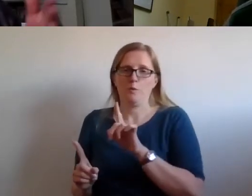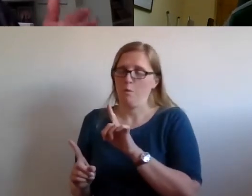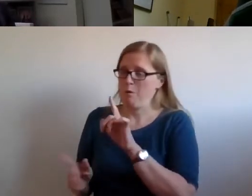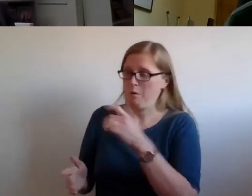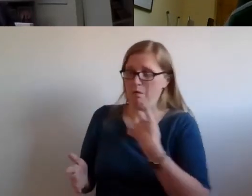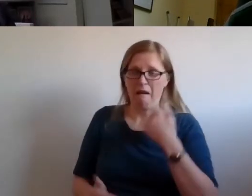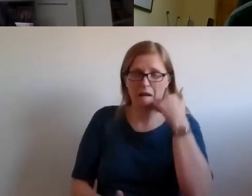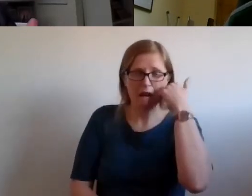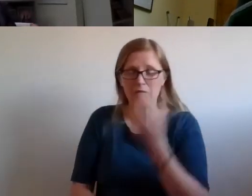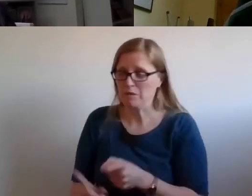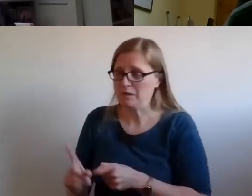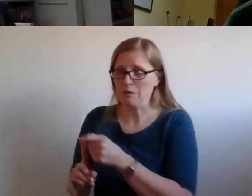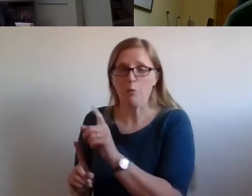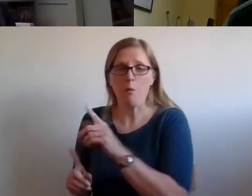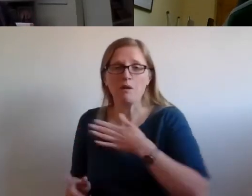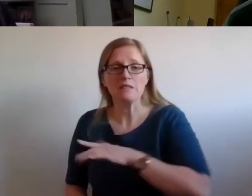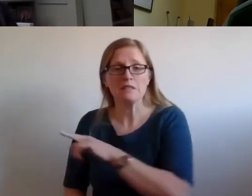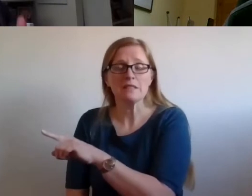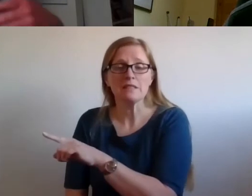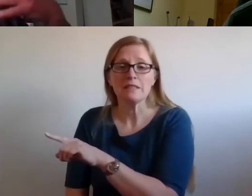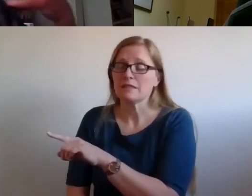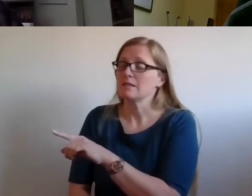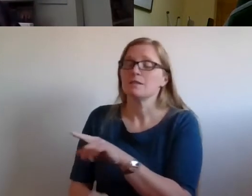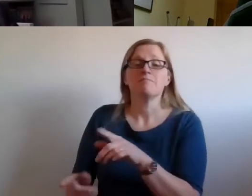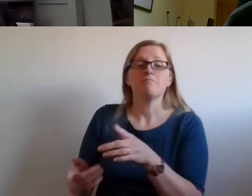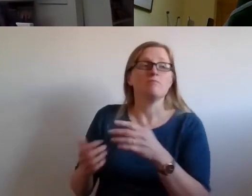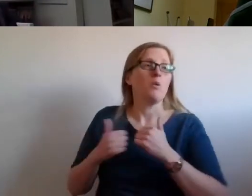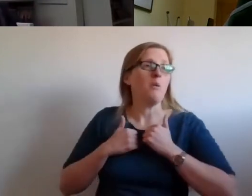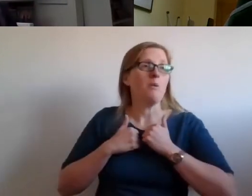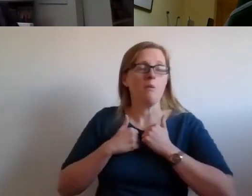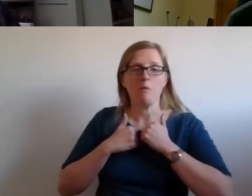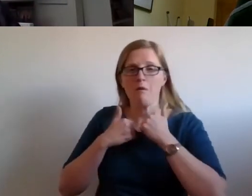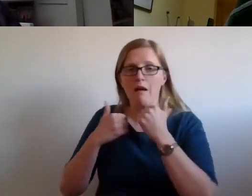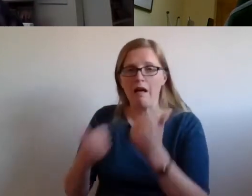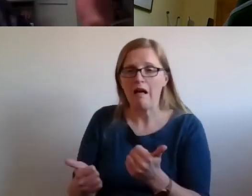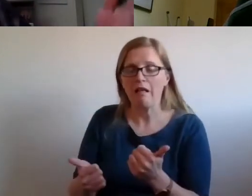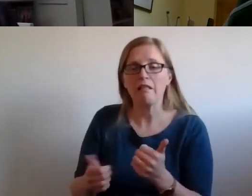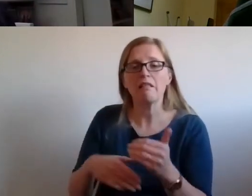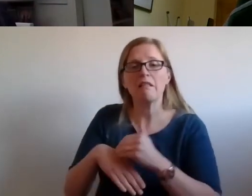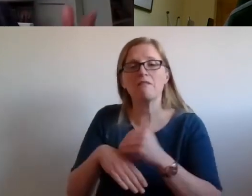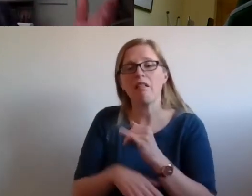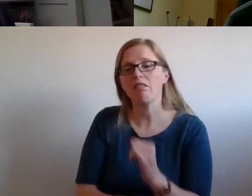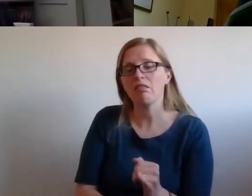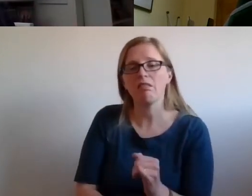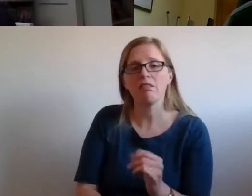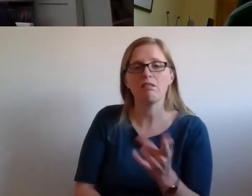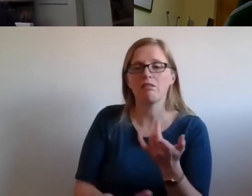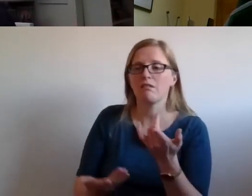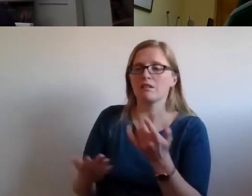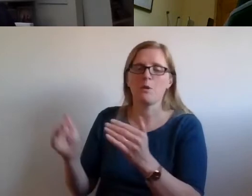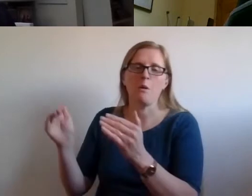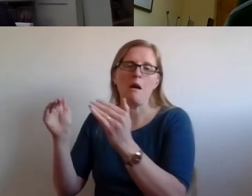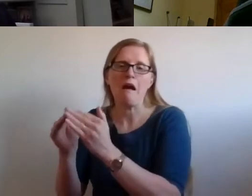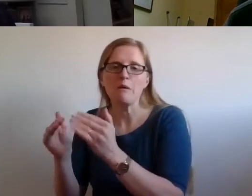and all the determinants of poor health, and that can be housing or lack of employment or, or addiction to various things